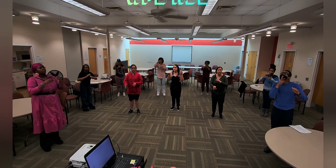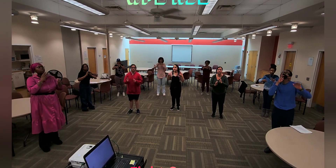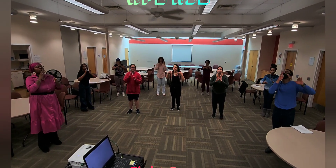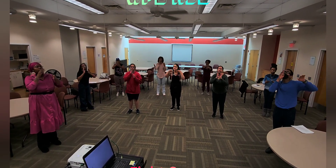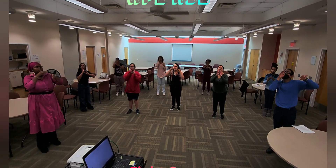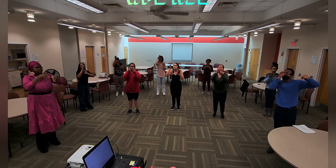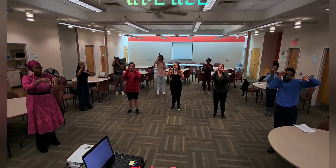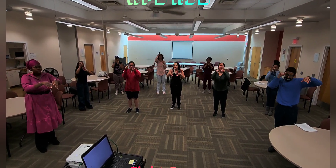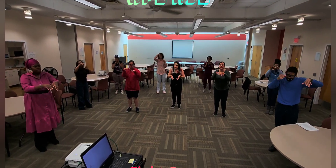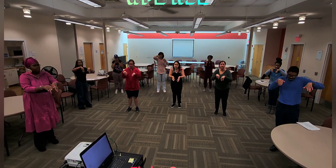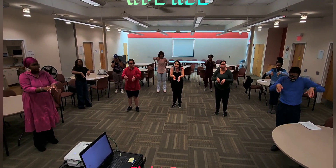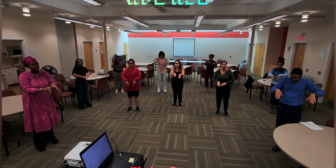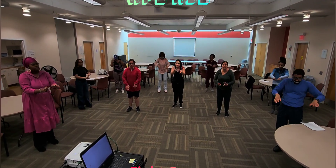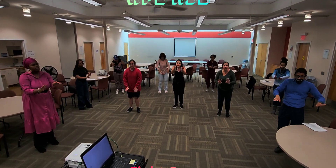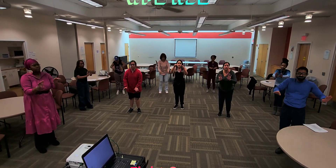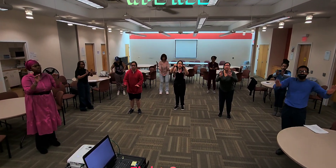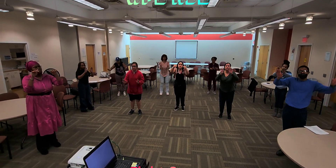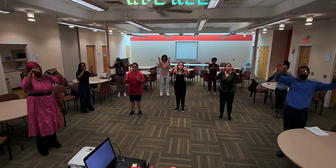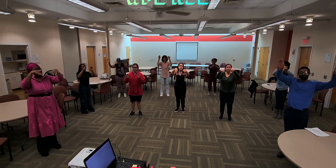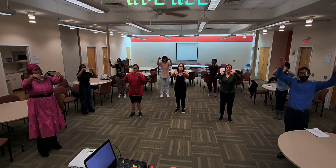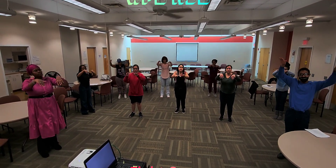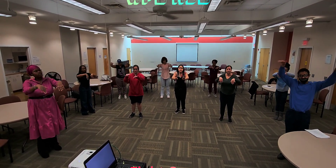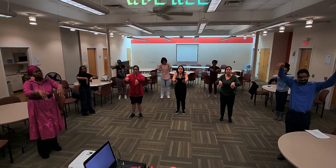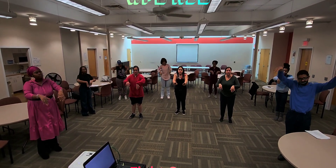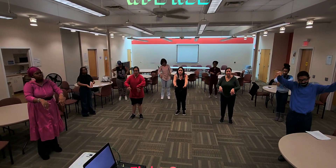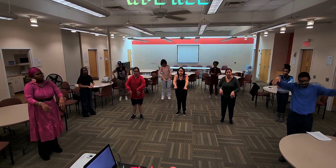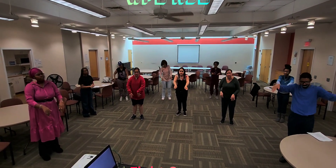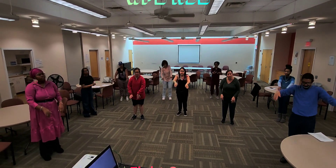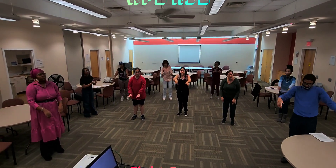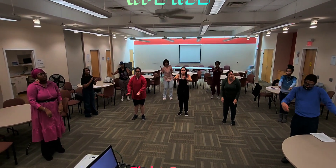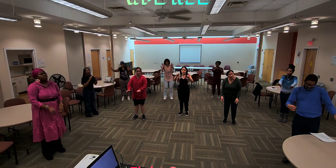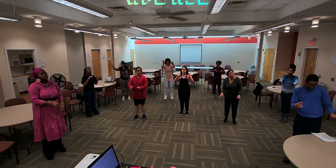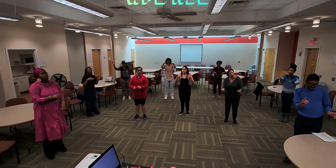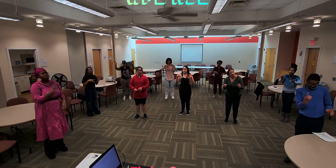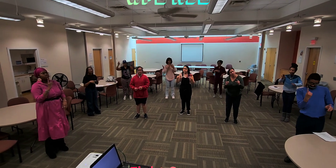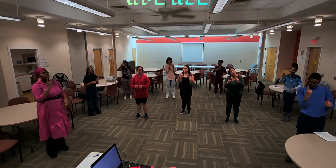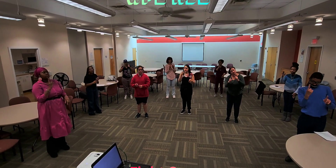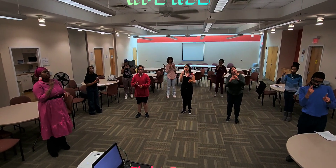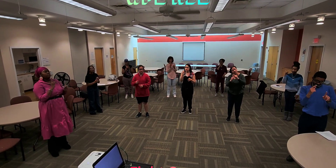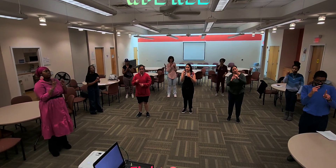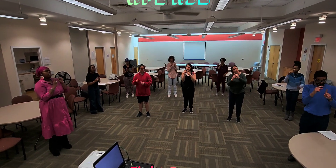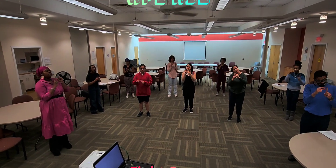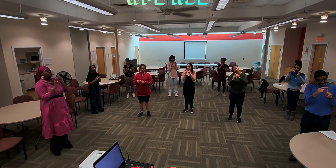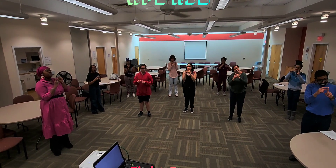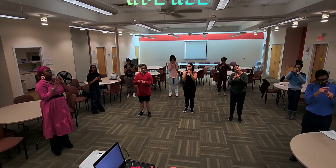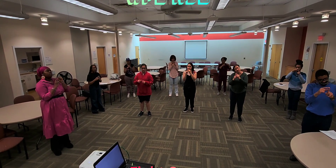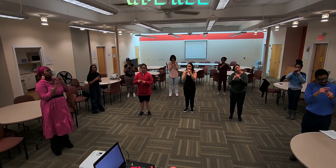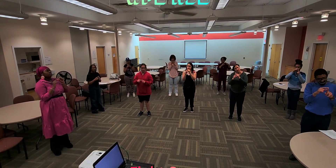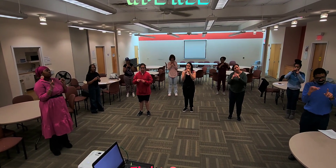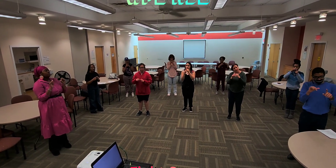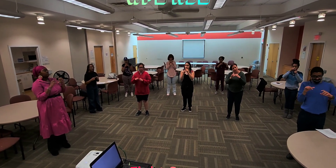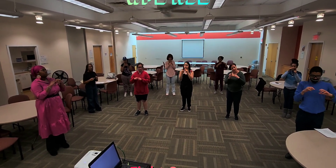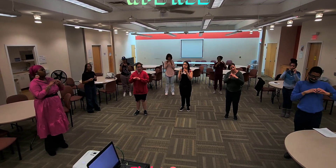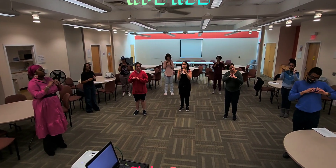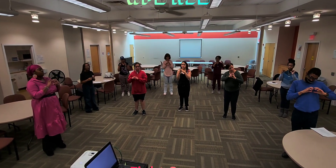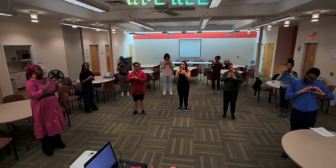Into motion Like how a single word can make a heart